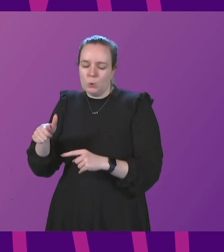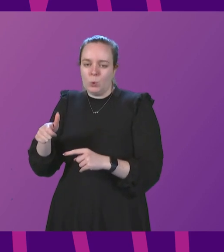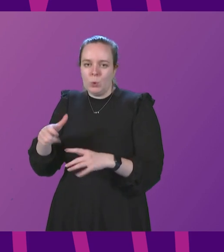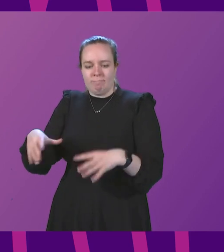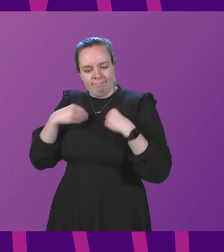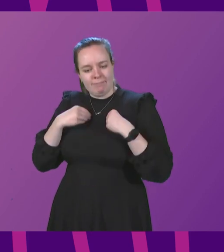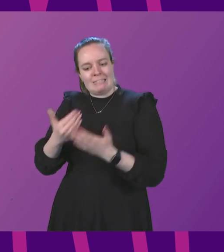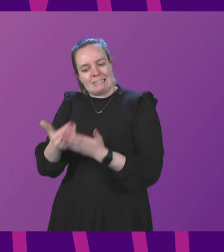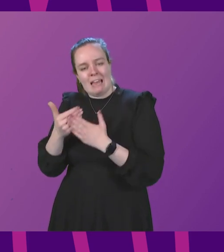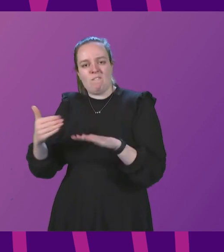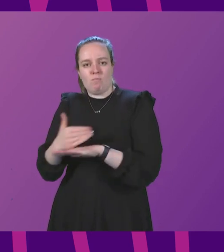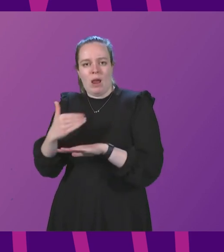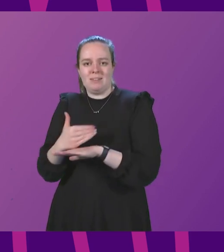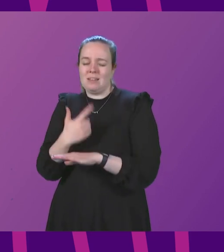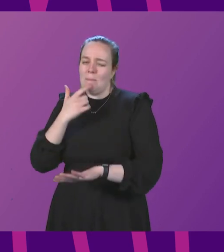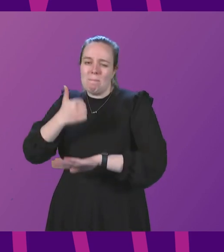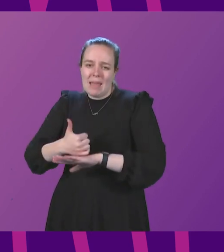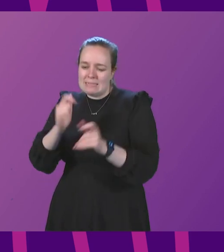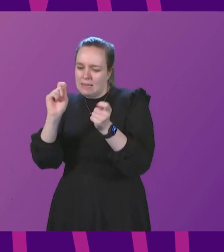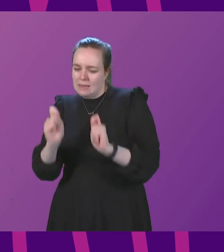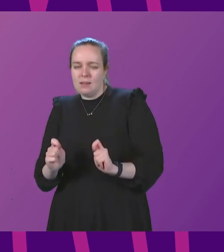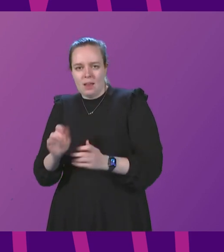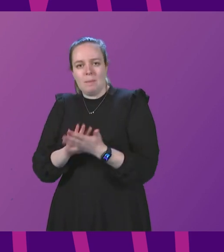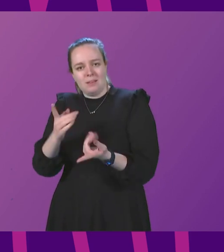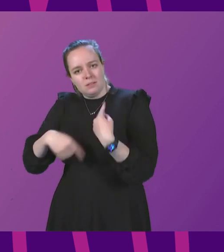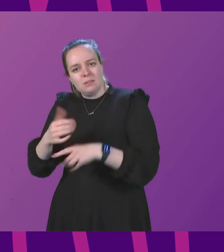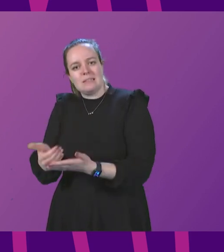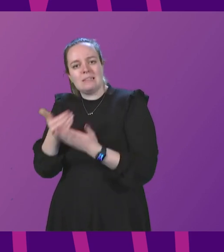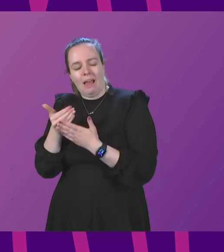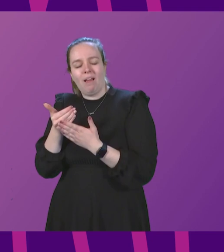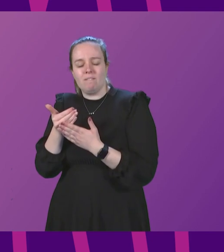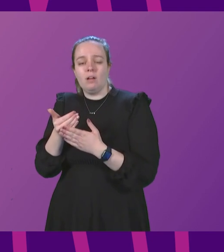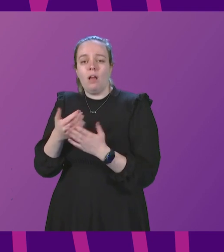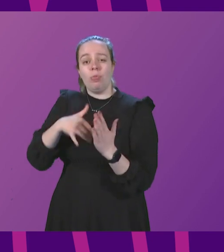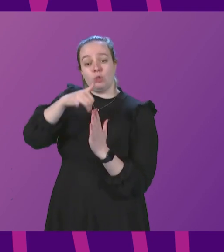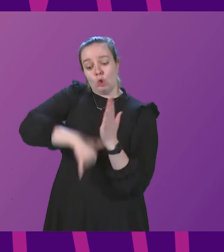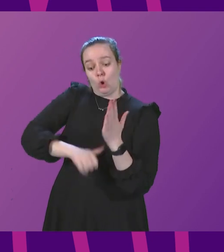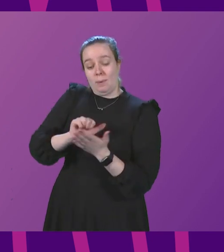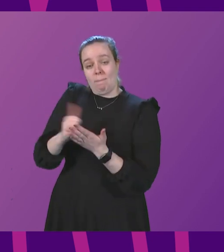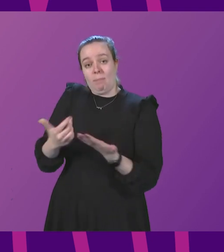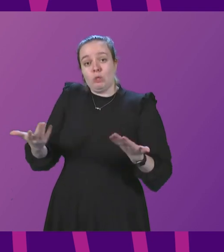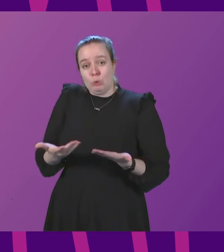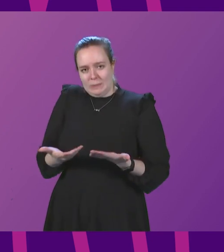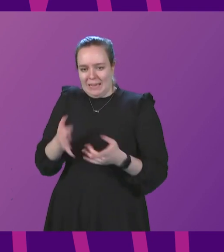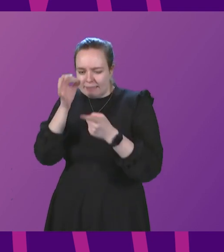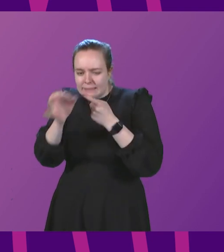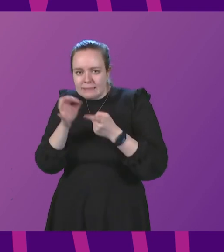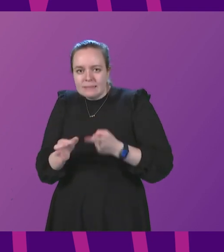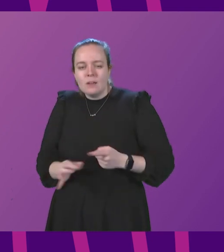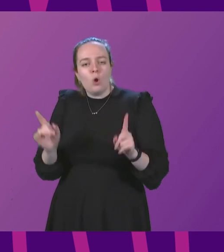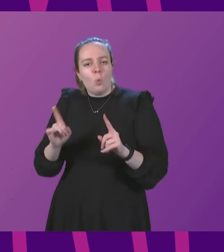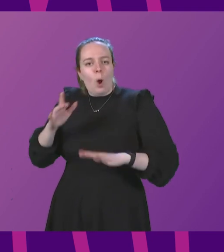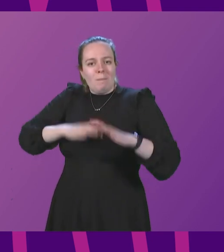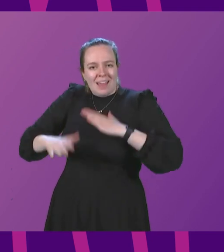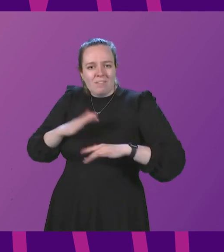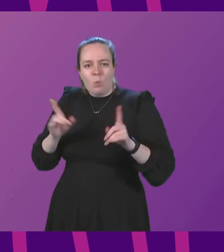practices and to make basic adaptations that will help keep us safe. The document we are publishing today gives more detail on the kinds of behaviours